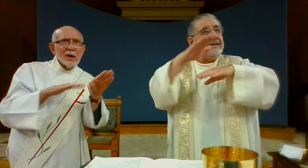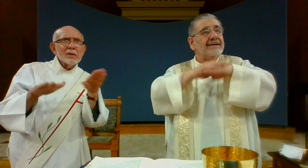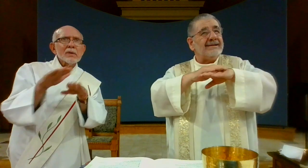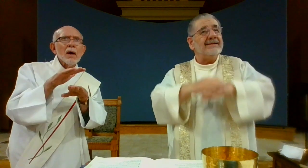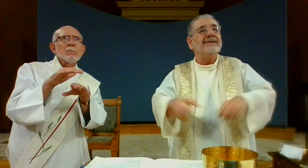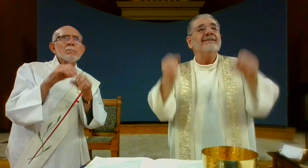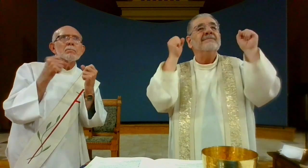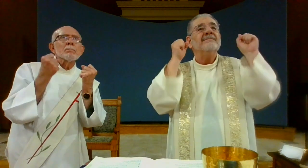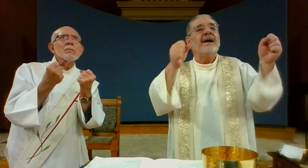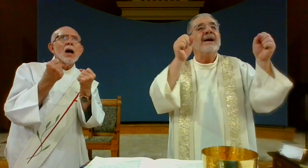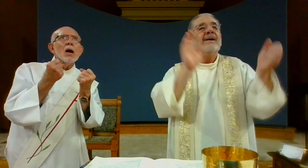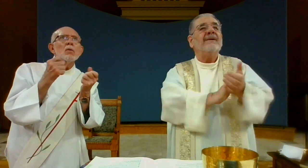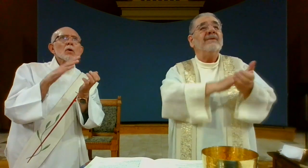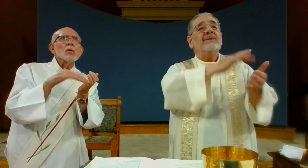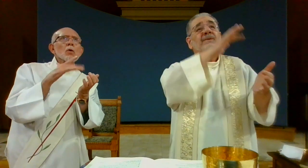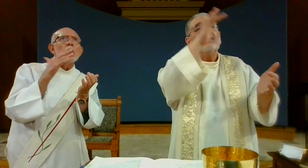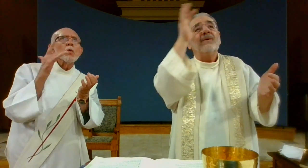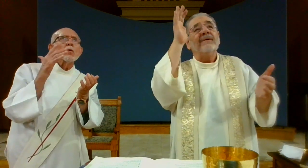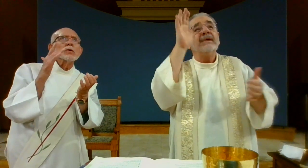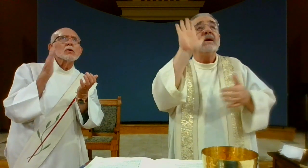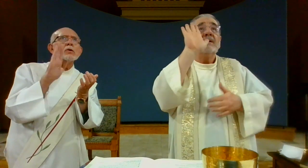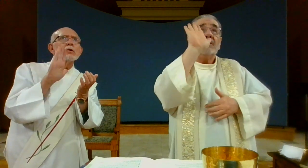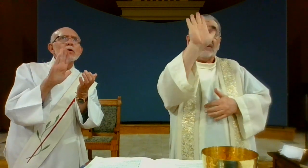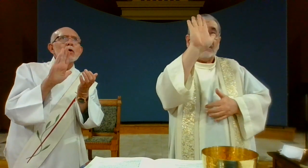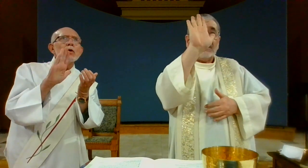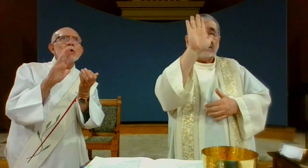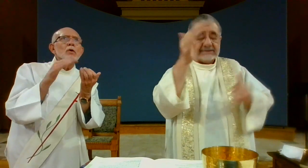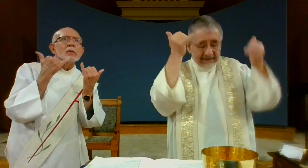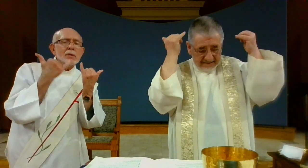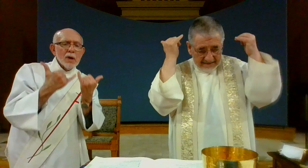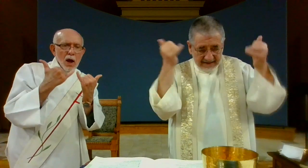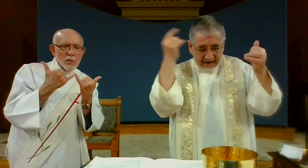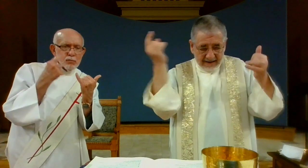Thine is the kingdom, the power, and the glory, now and forever.